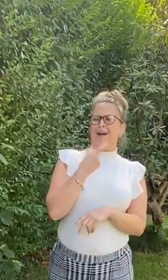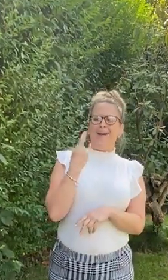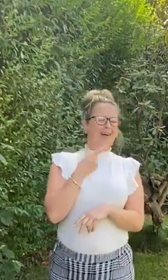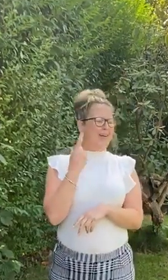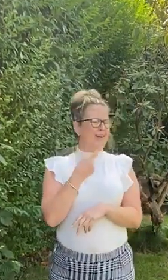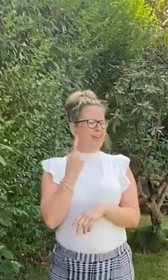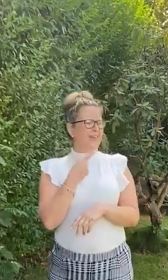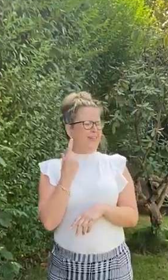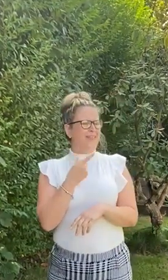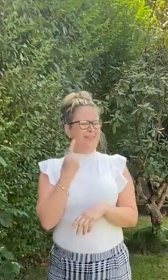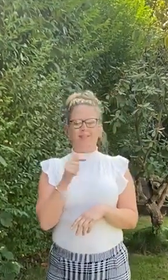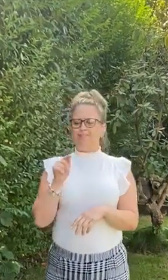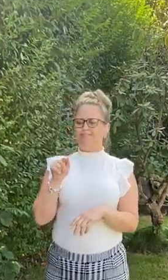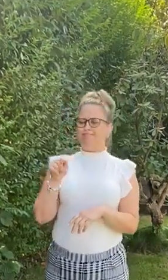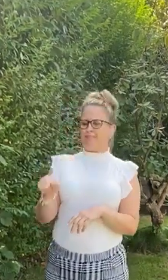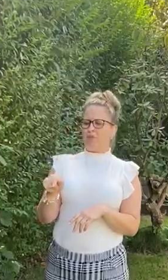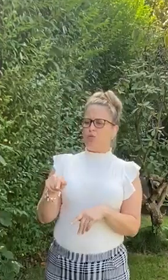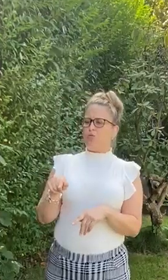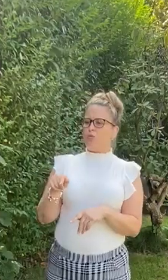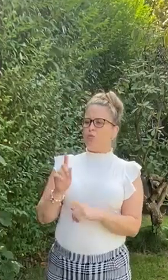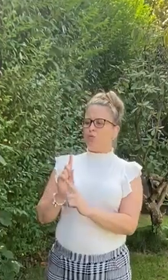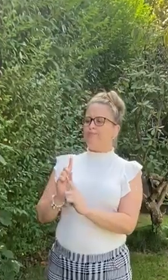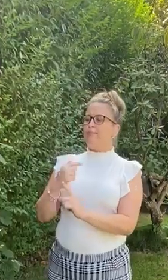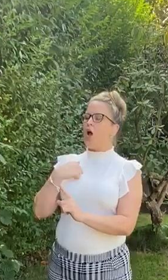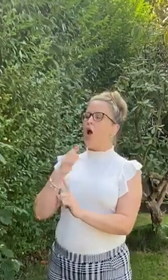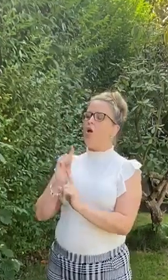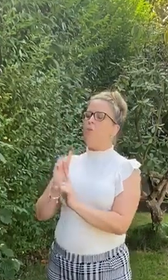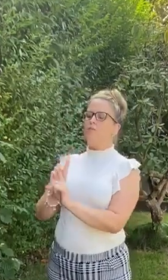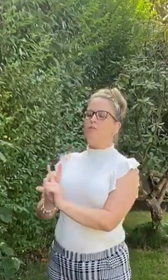You go ahead. And I'll follow after.